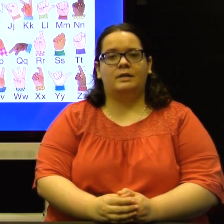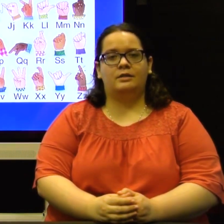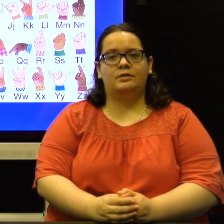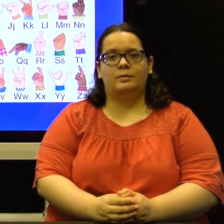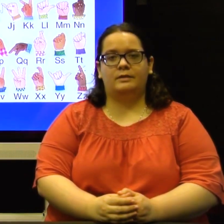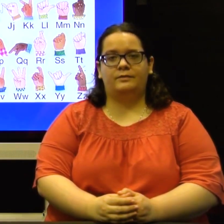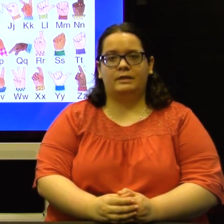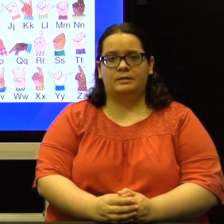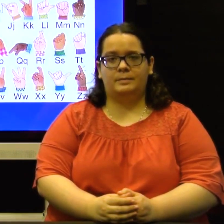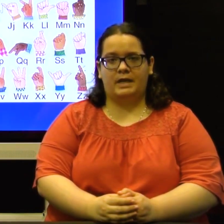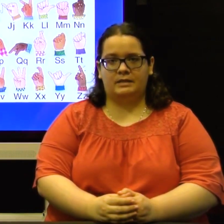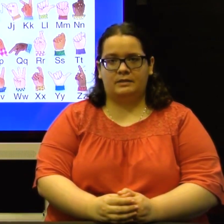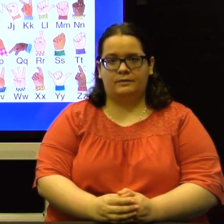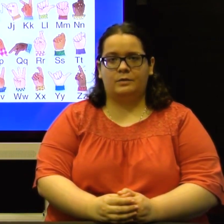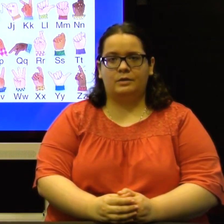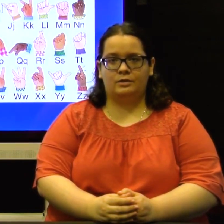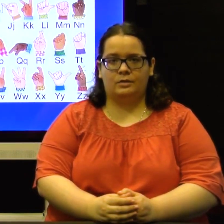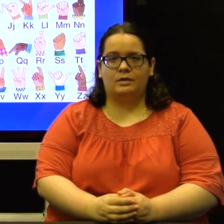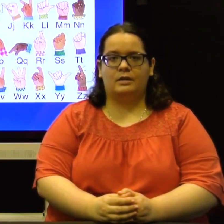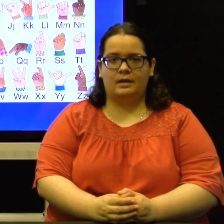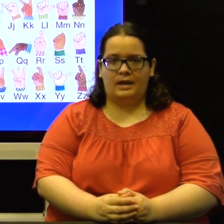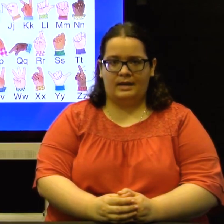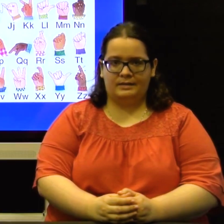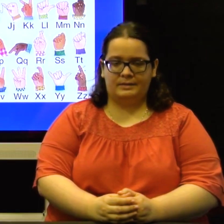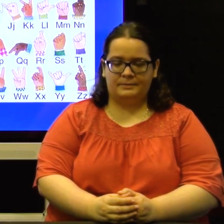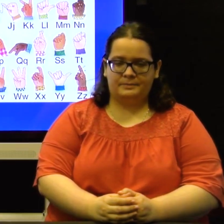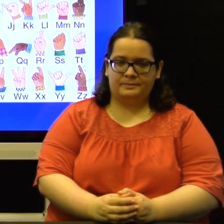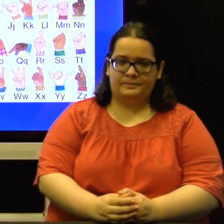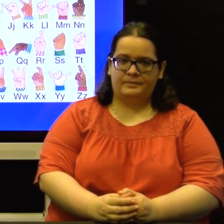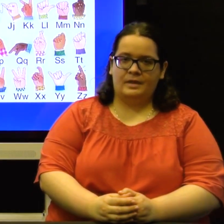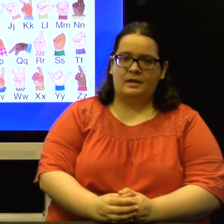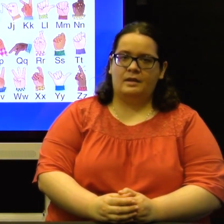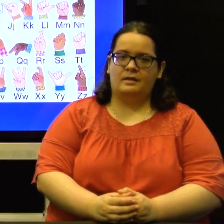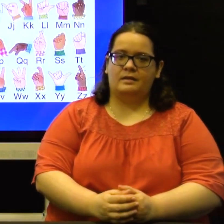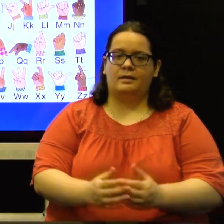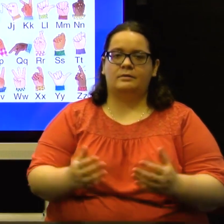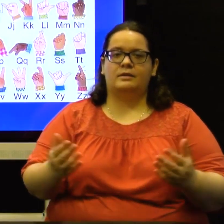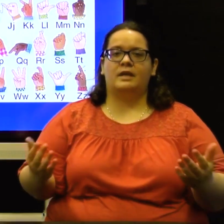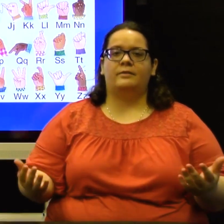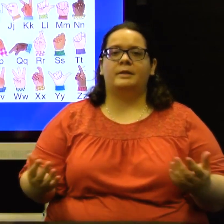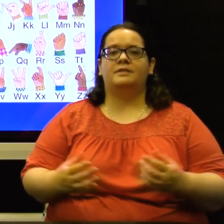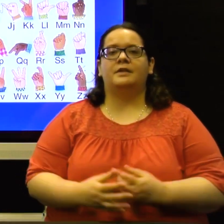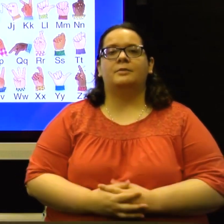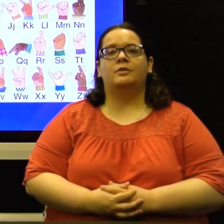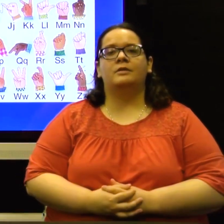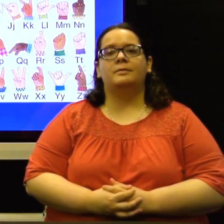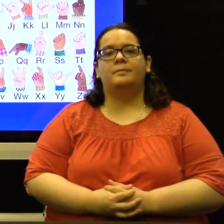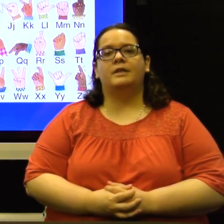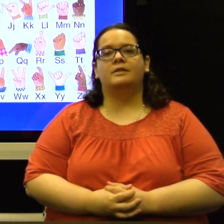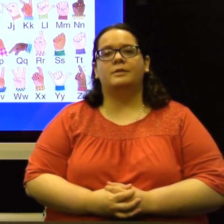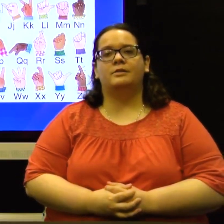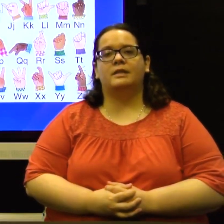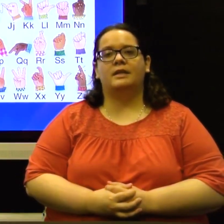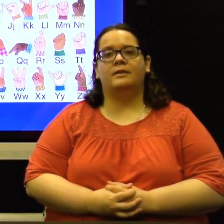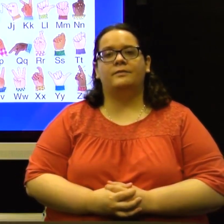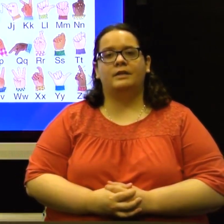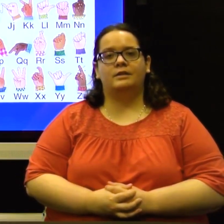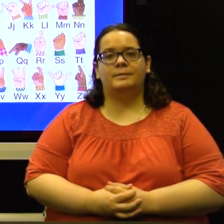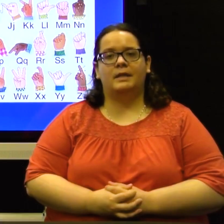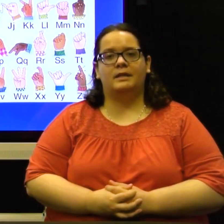need to do what feels best for your hand. Now, the alphabet is very important because we use it in fingerspelling,